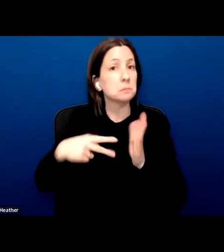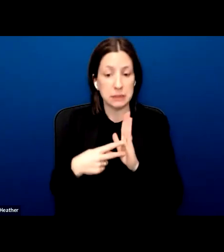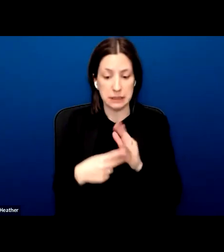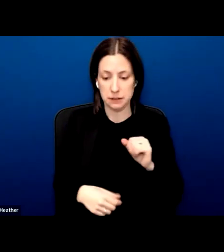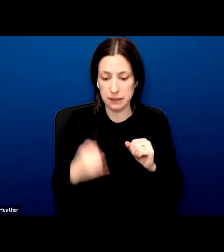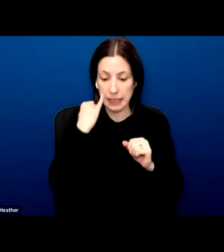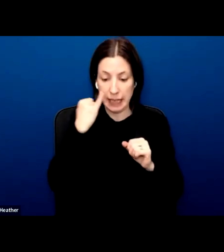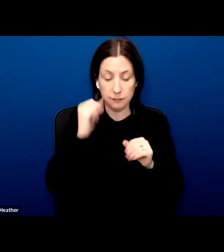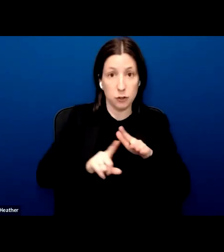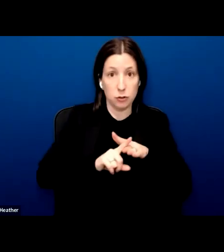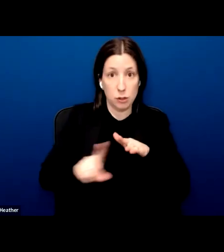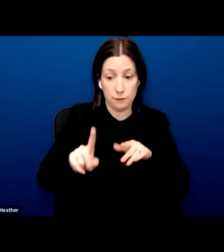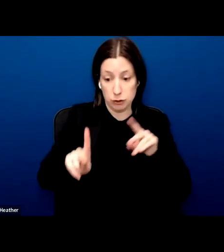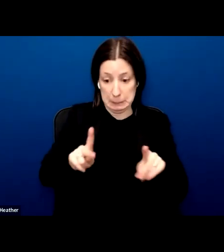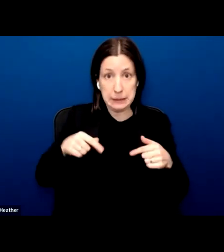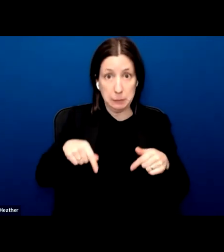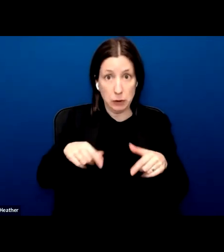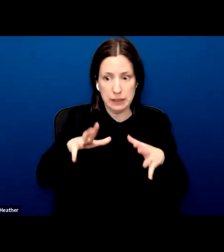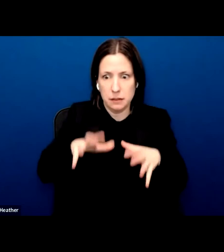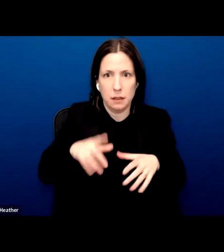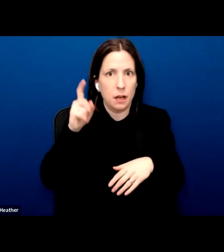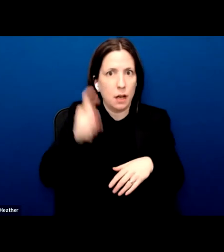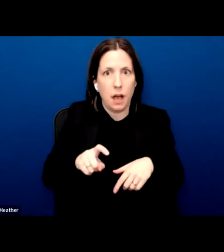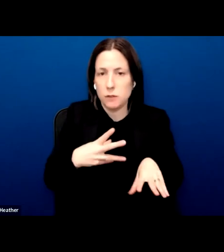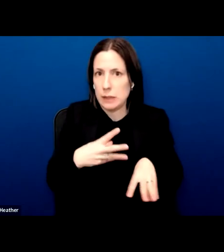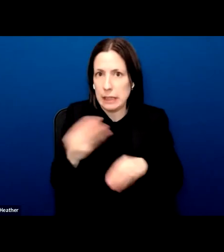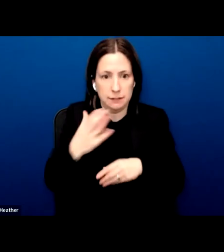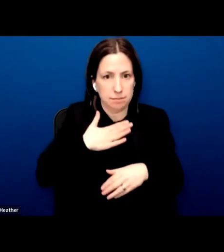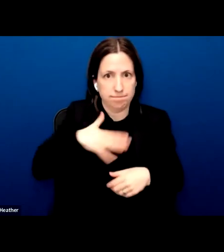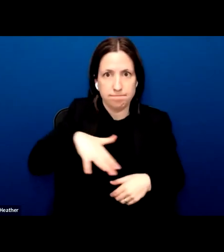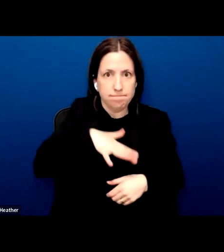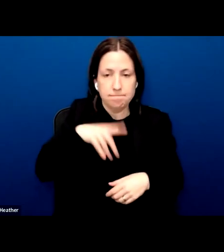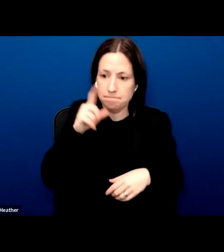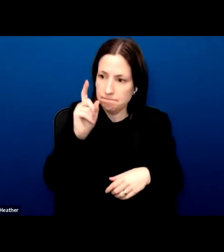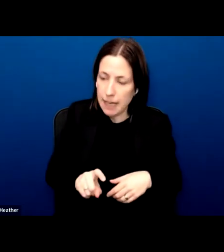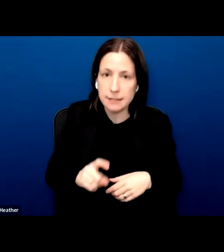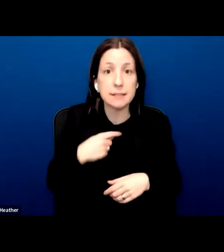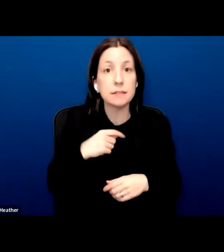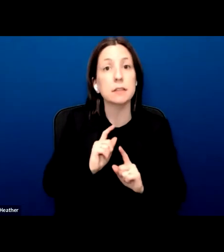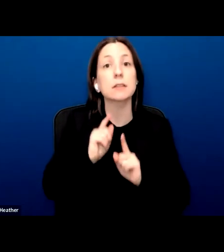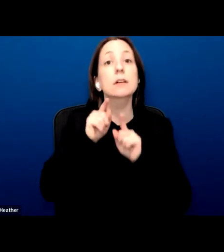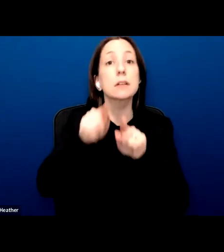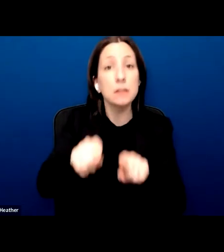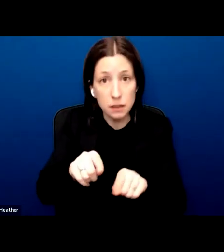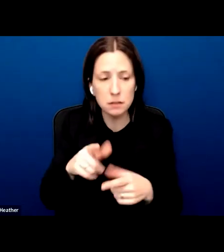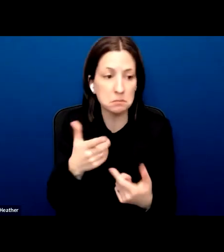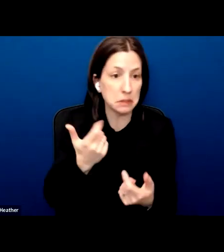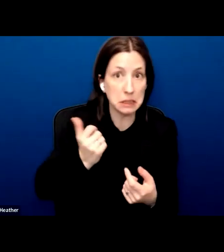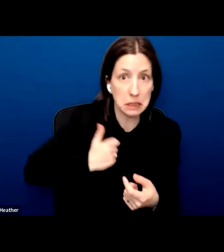or needing desperately to leave places where they are and come to Canada or the United States have to declare